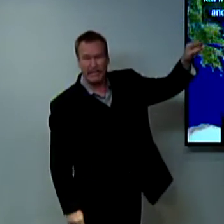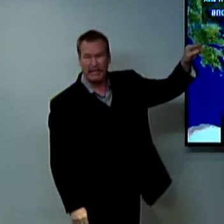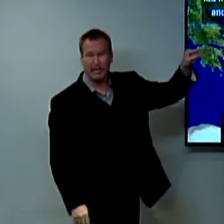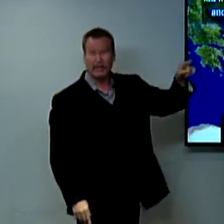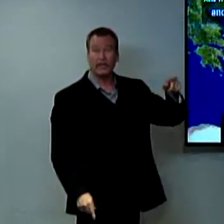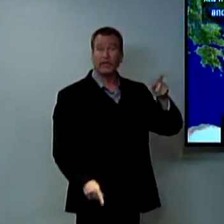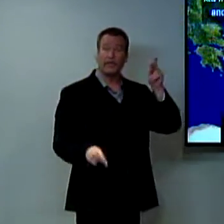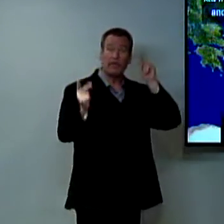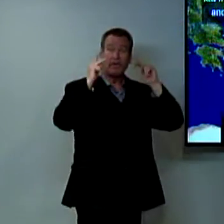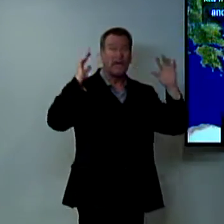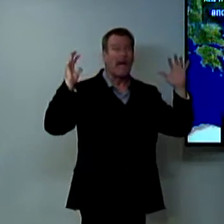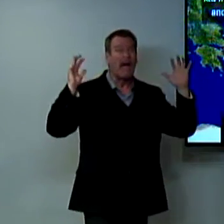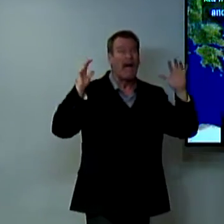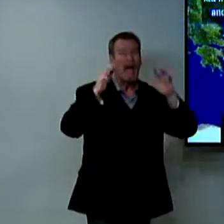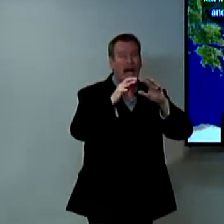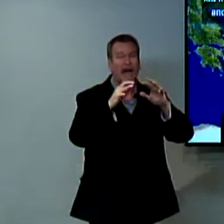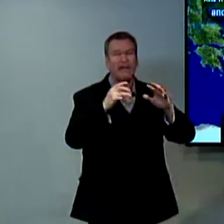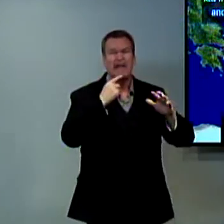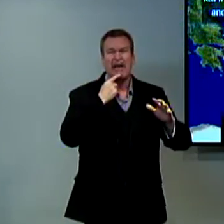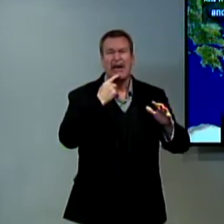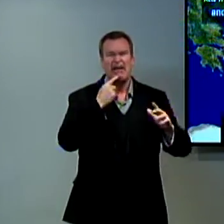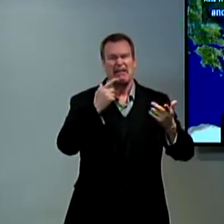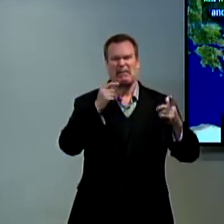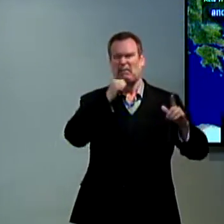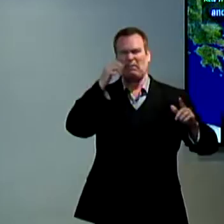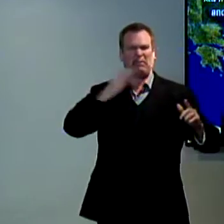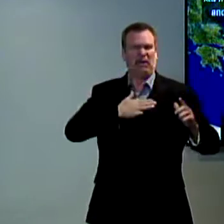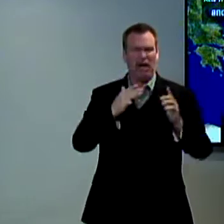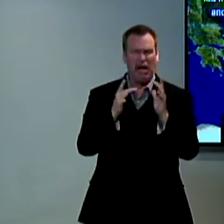down and see that the same mobs would come and say no